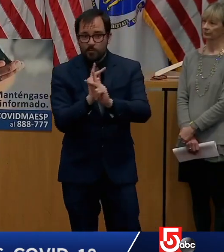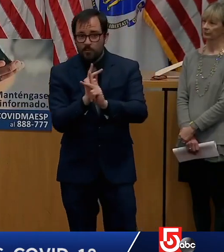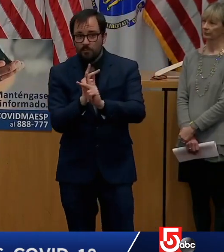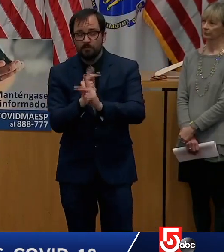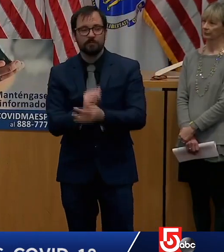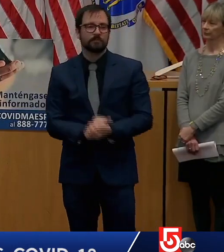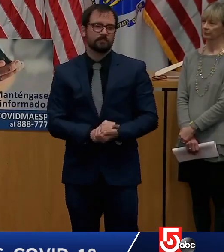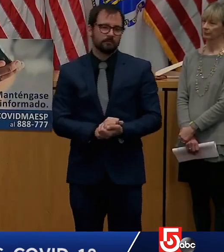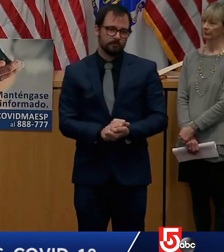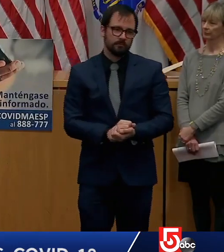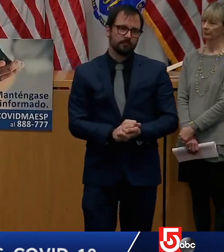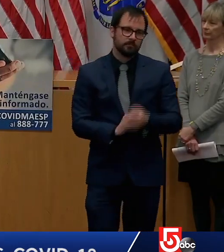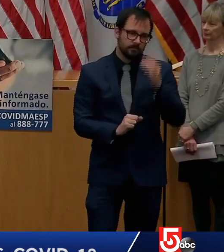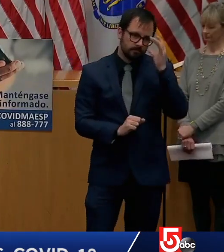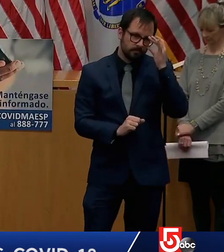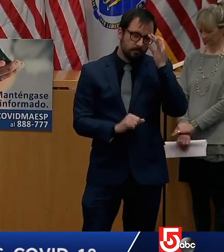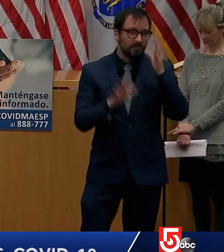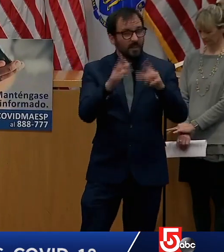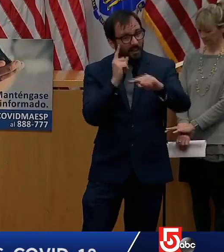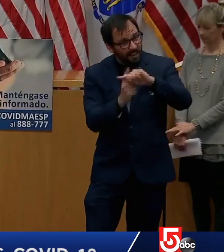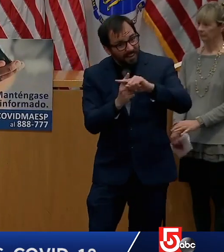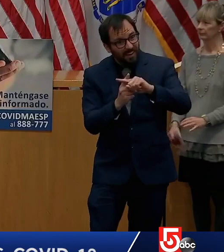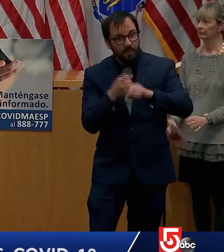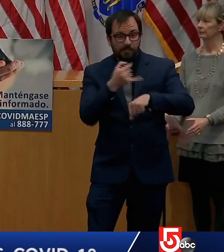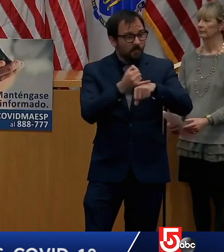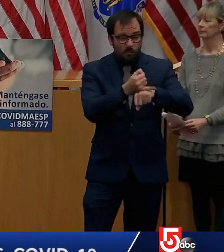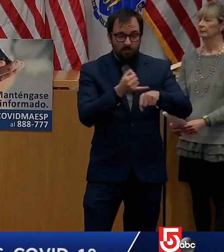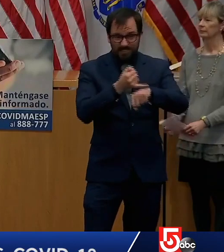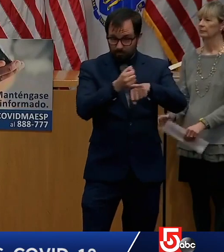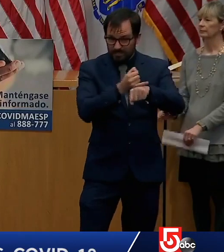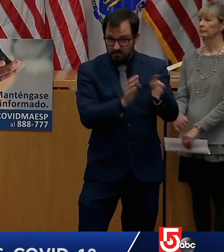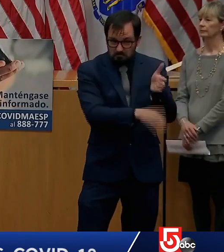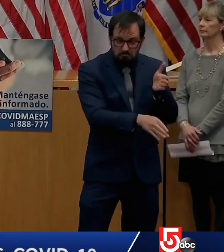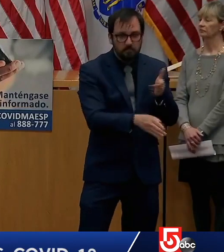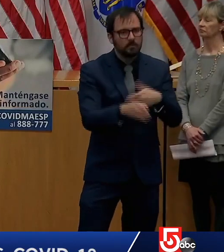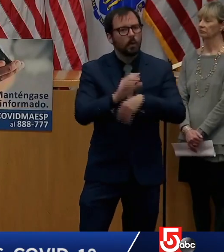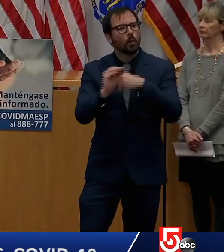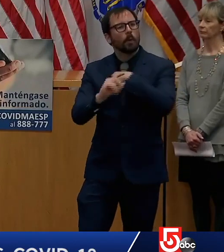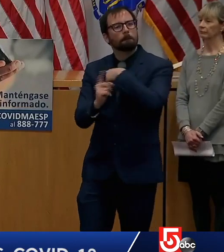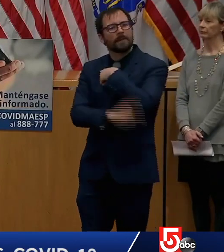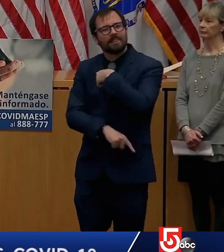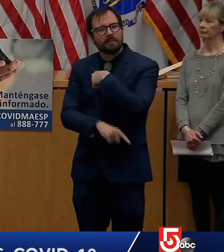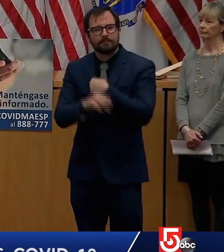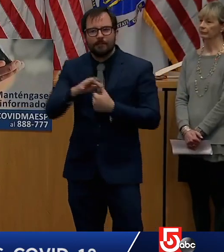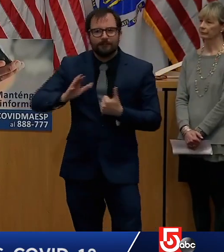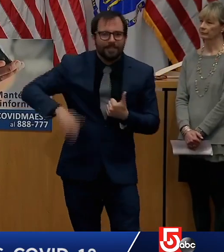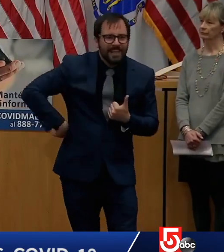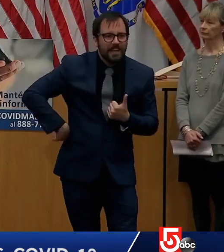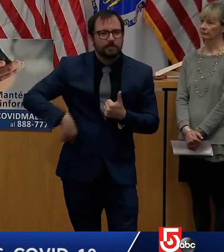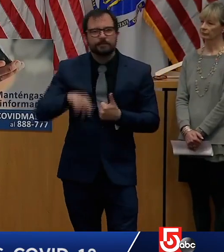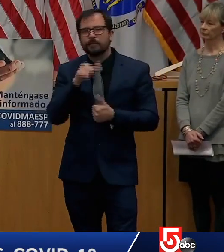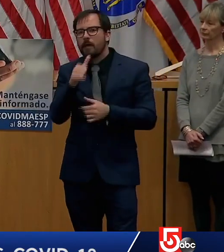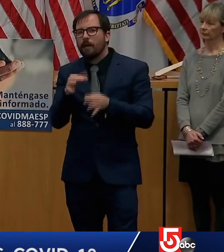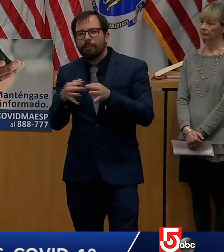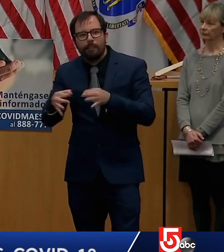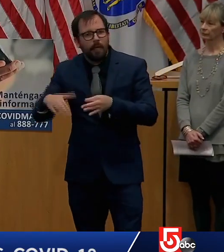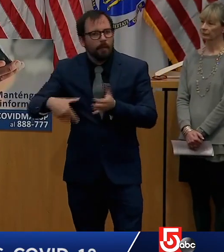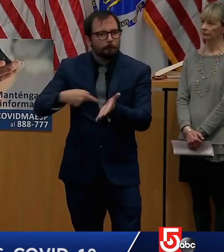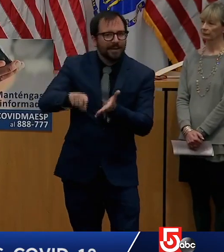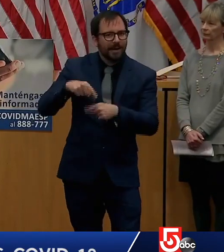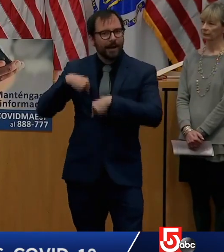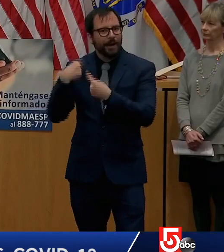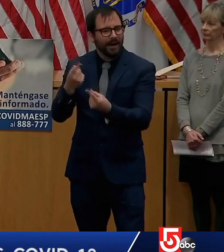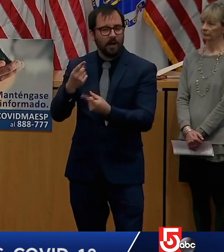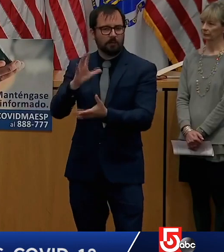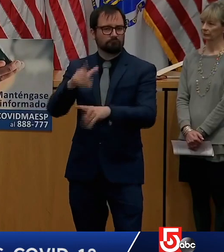not in good standing with repayment. Our hope is that these deferments help some students as they navigate the many